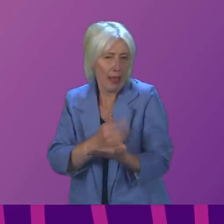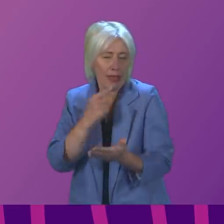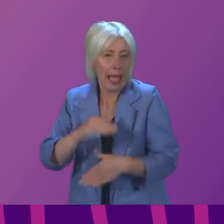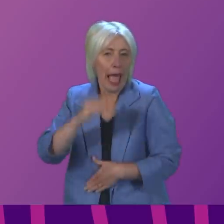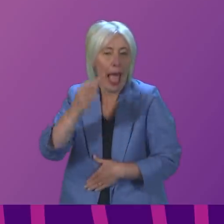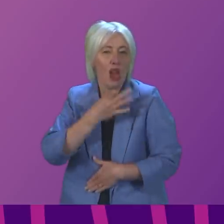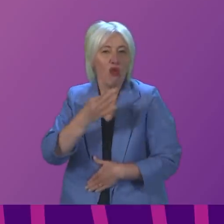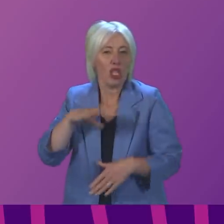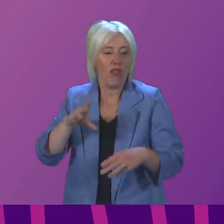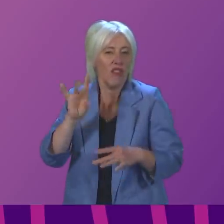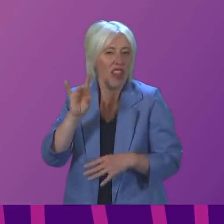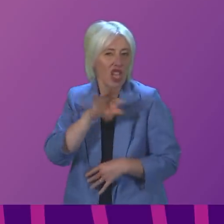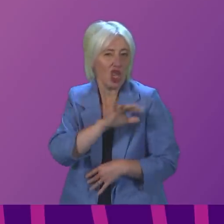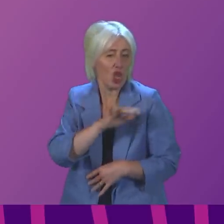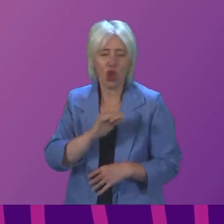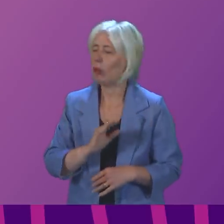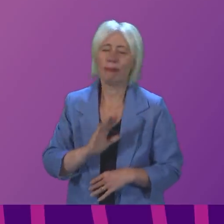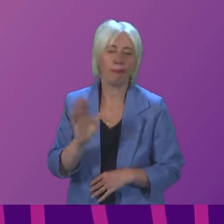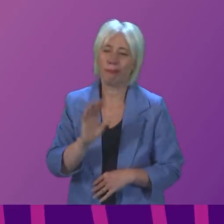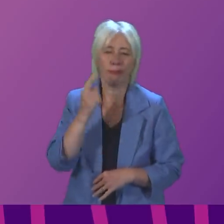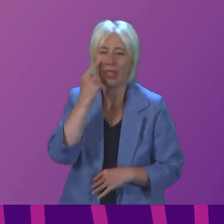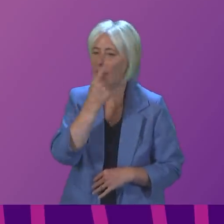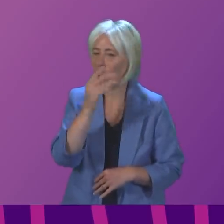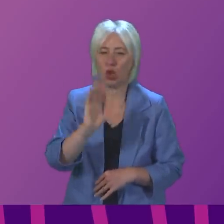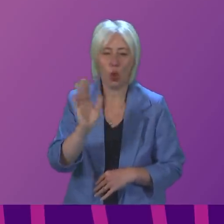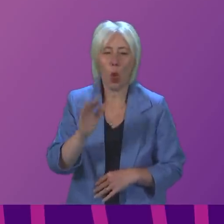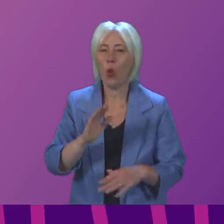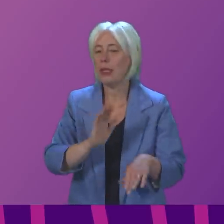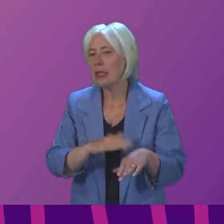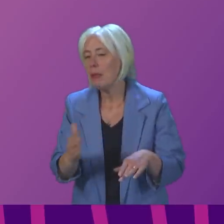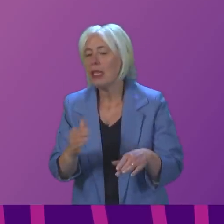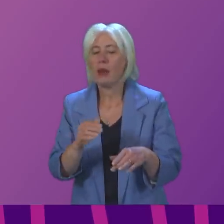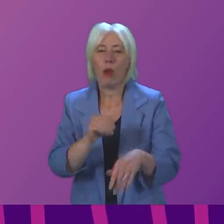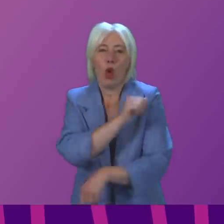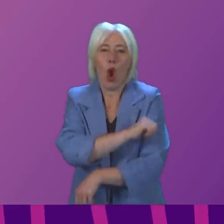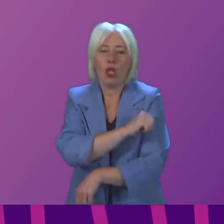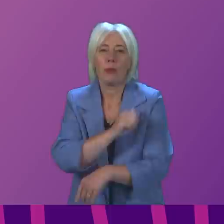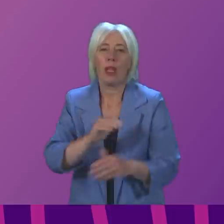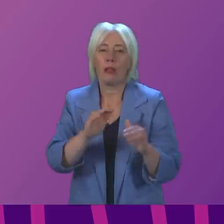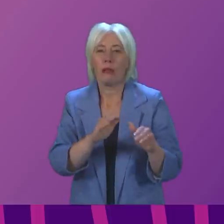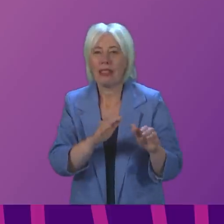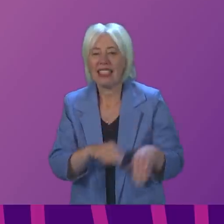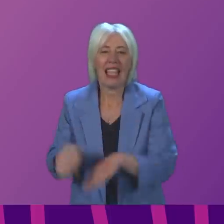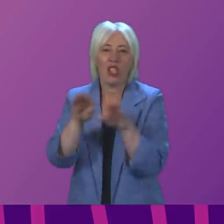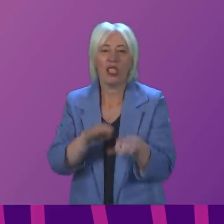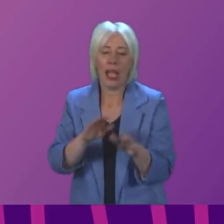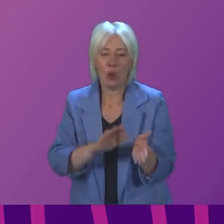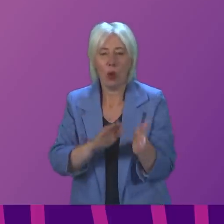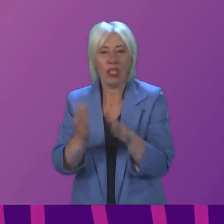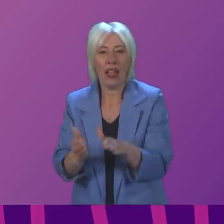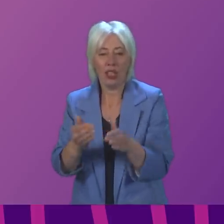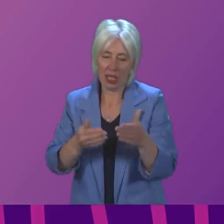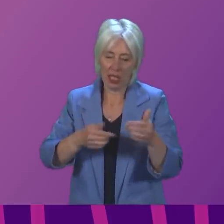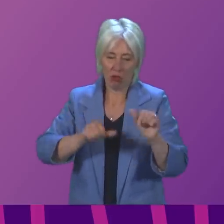than anywhere else. Evidence does not bear that out, whether that is hospital-standardised mortality ratios or published